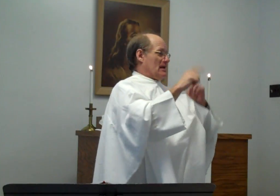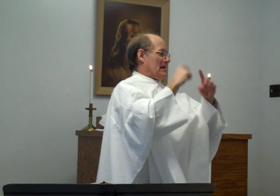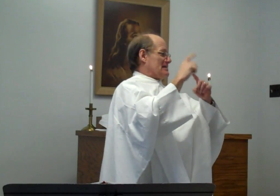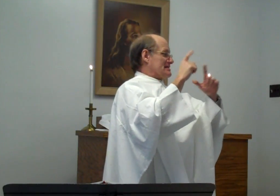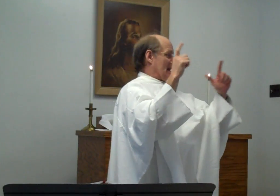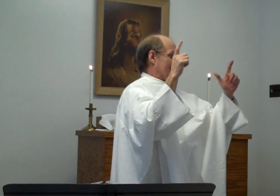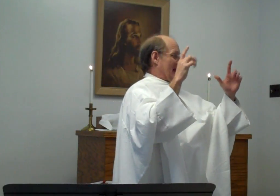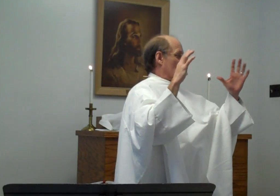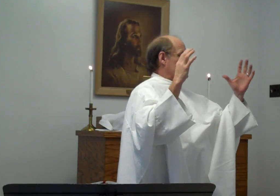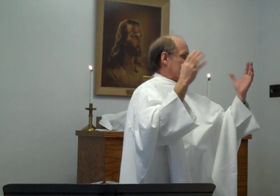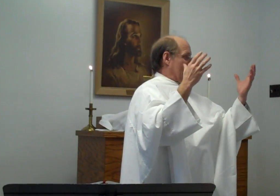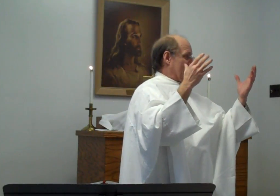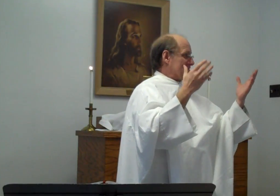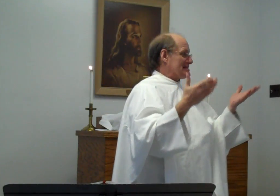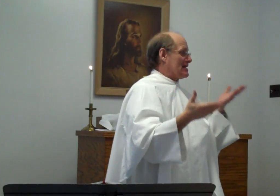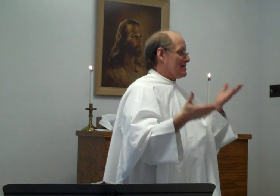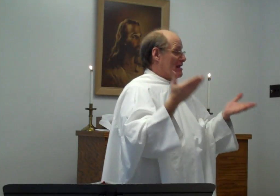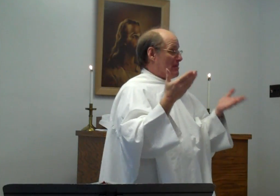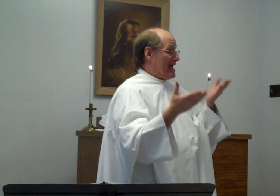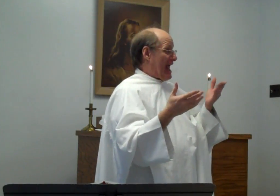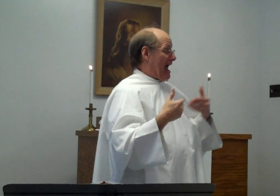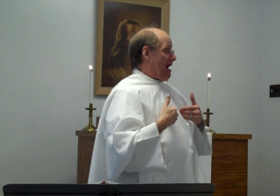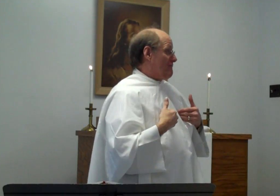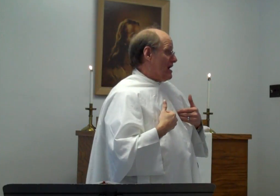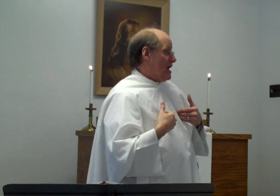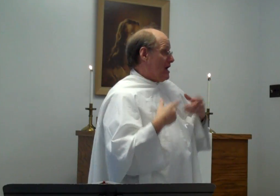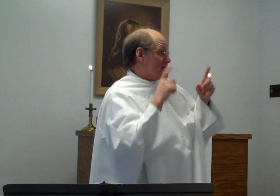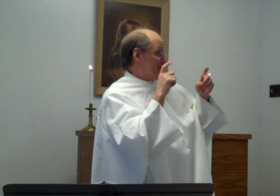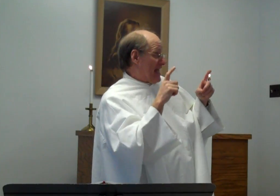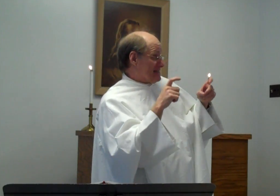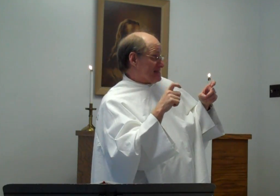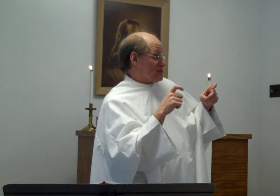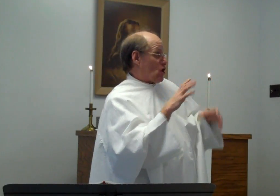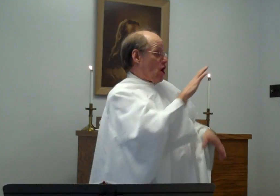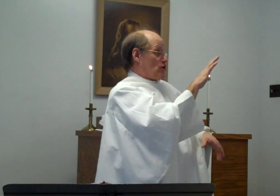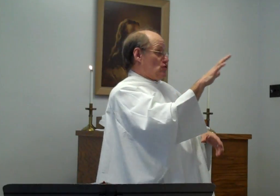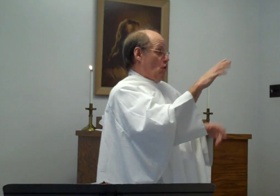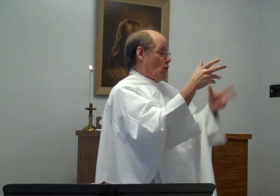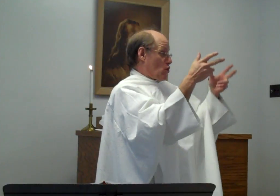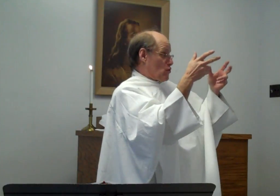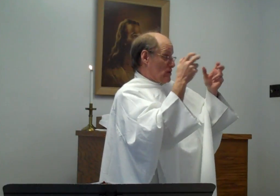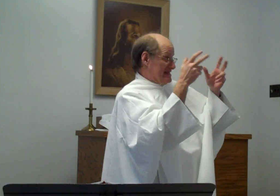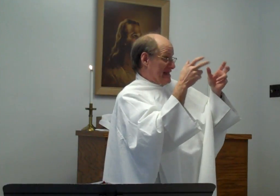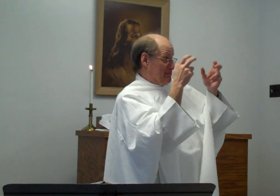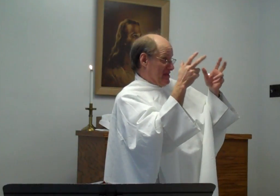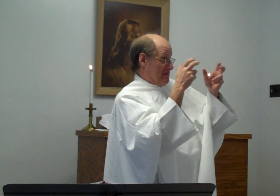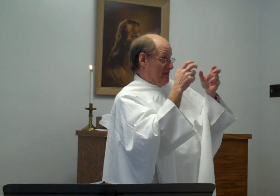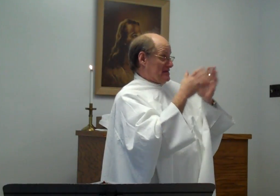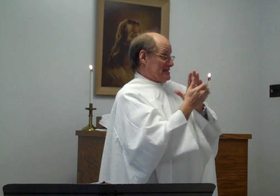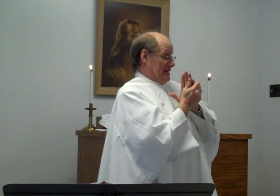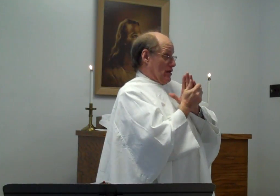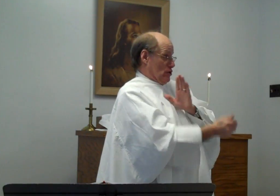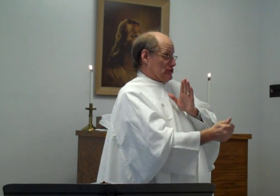In sign language class, they may have tests on your receptive skills.